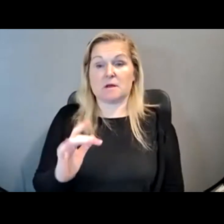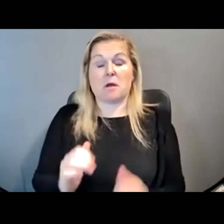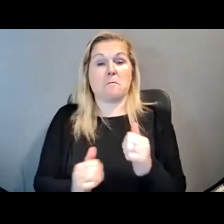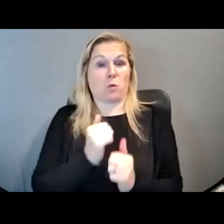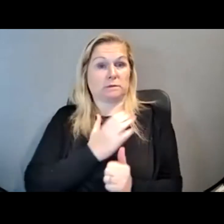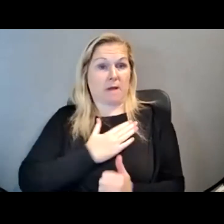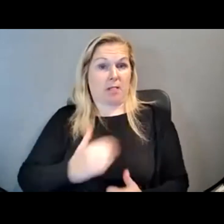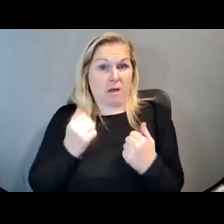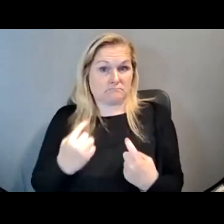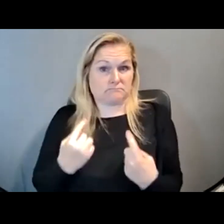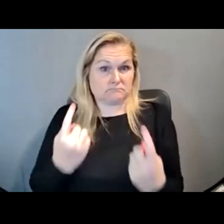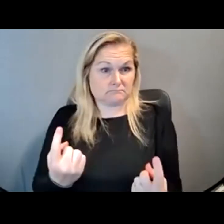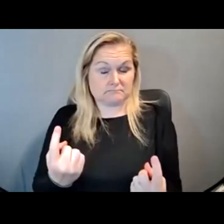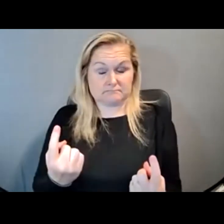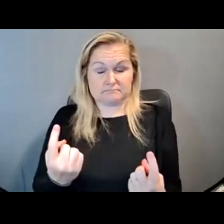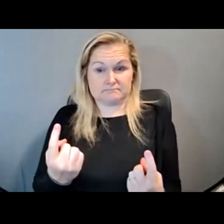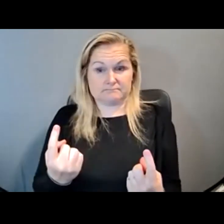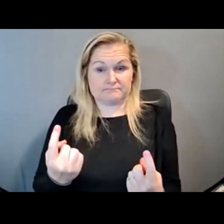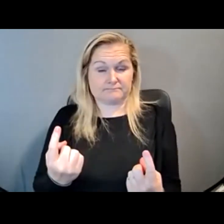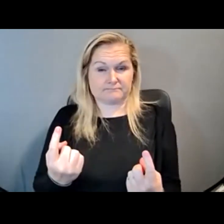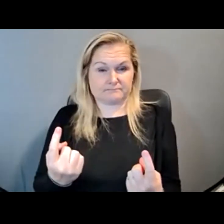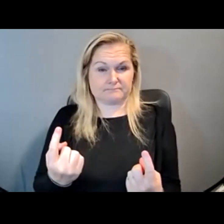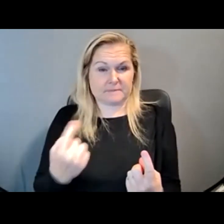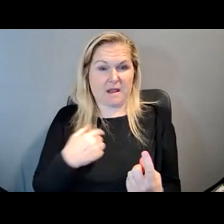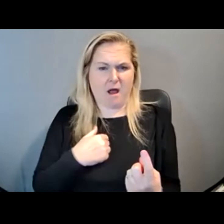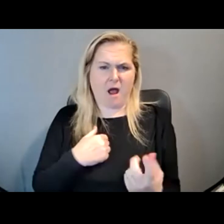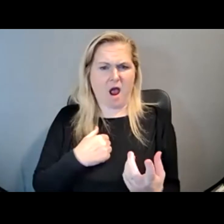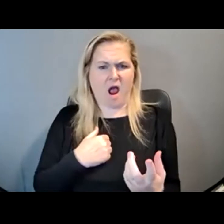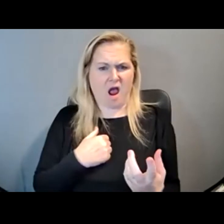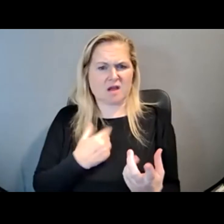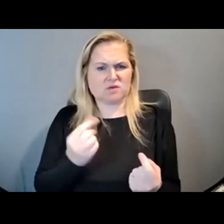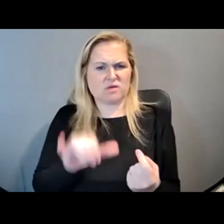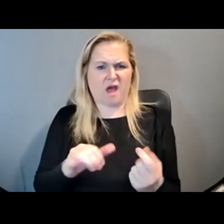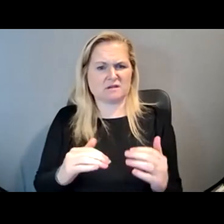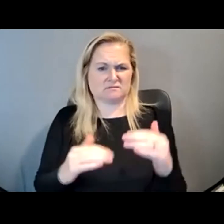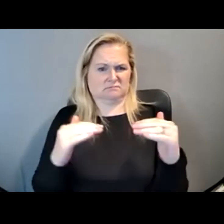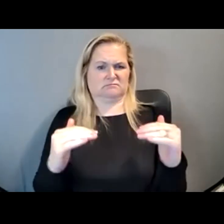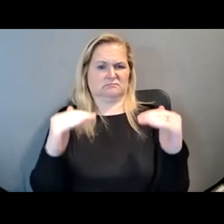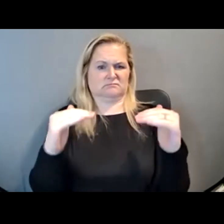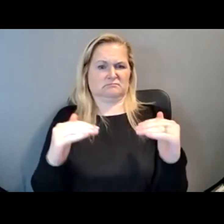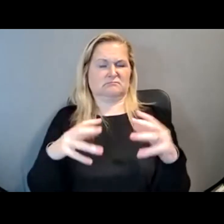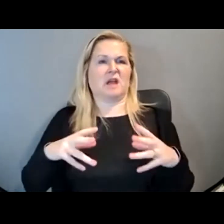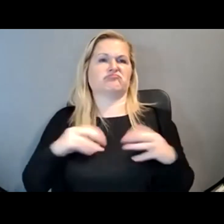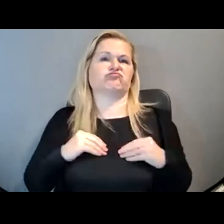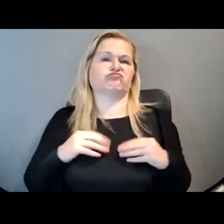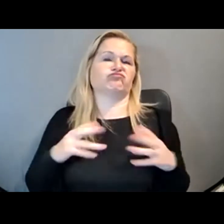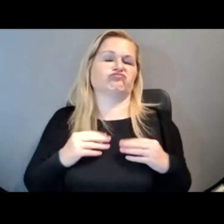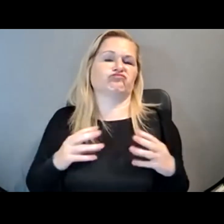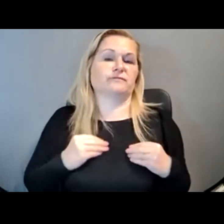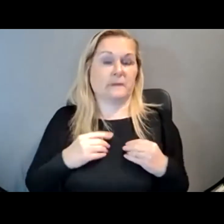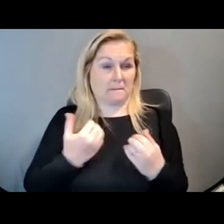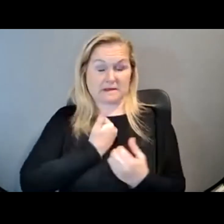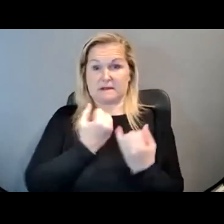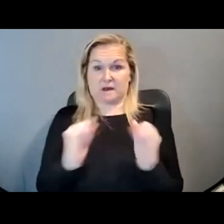life, I sort of settled for that plateau, right, of I'm independent. I'm doing